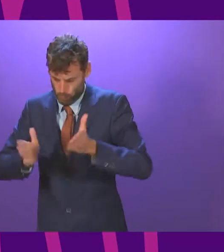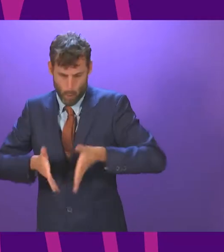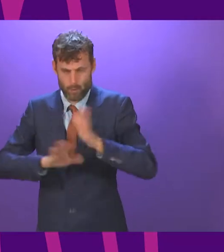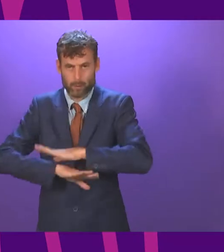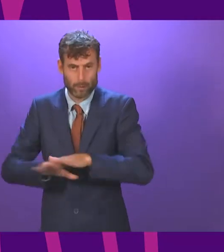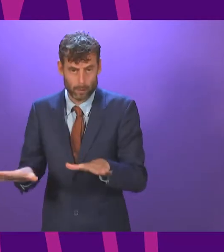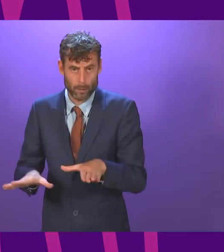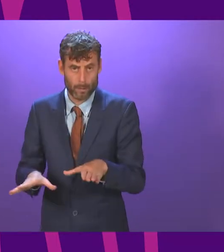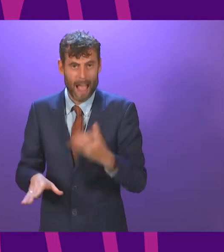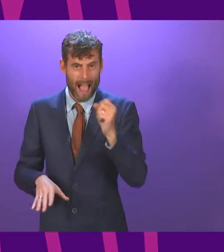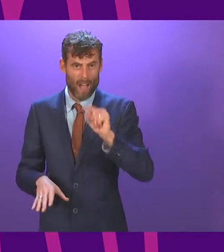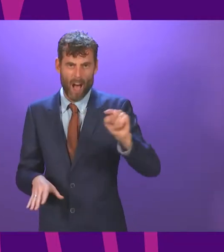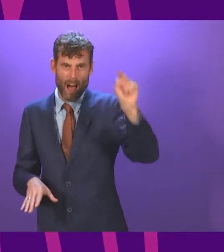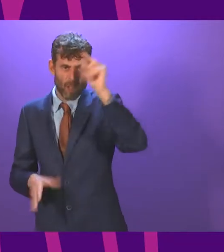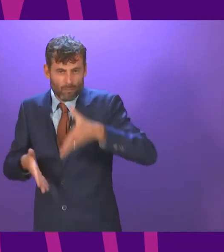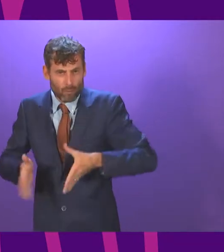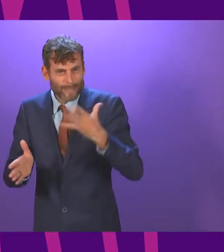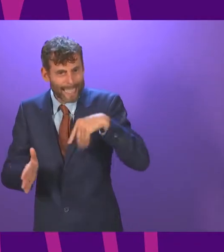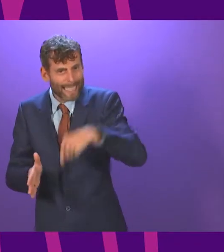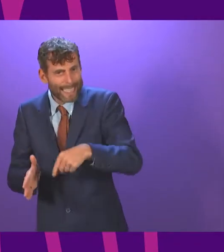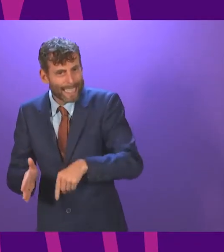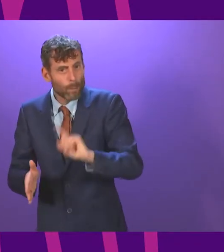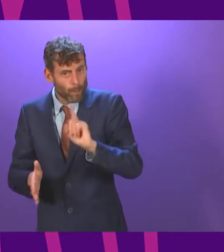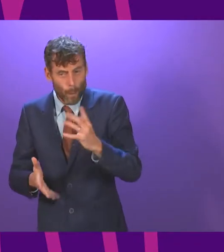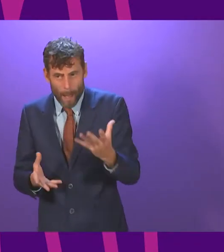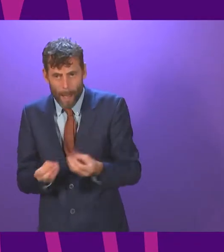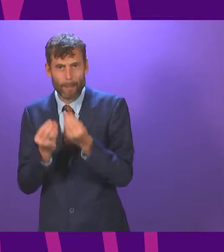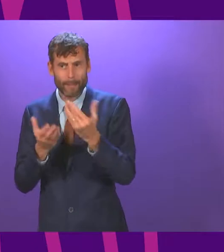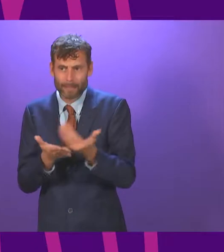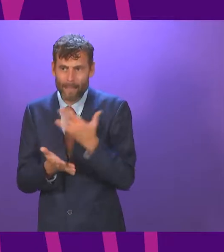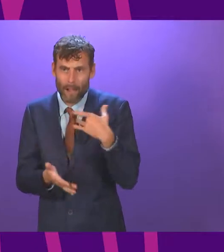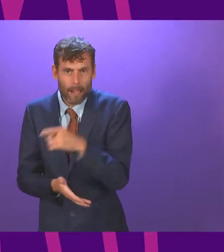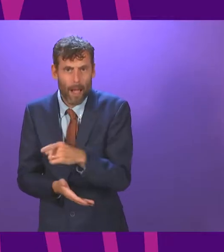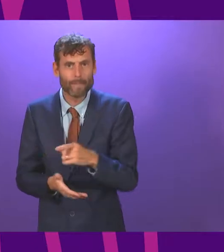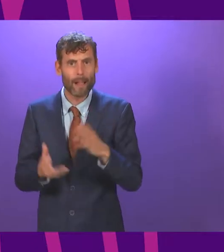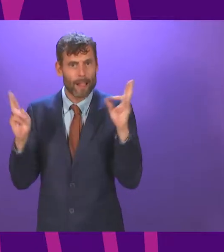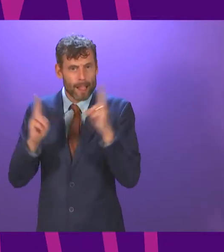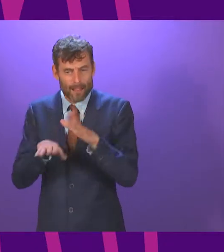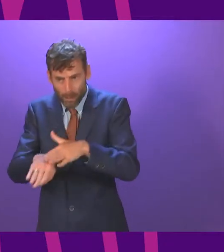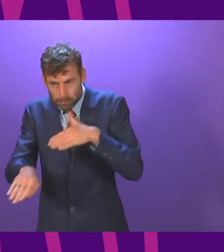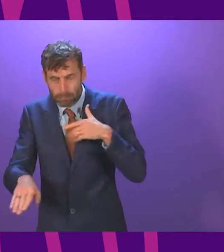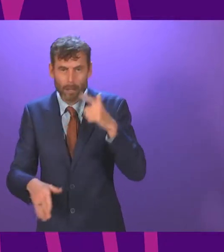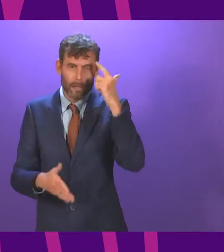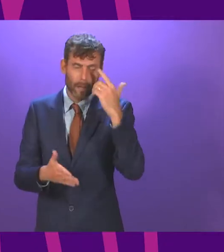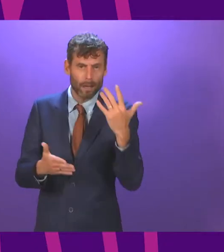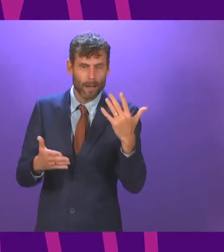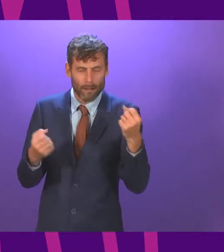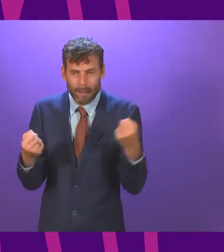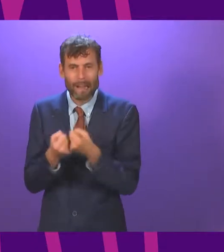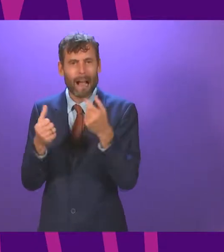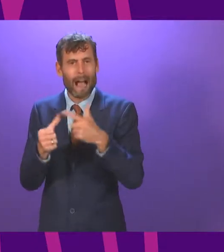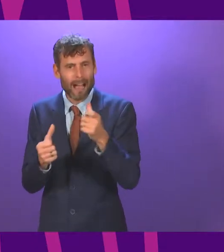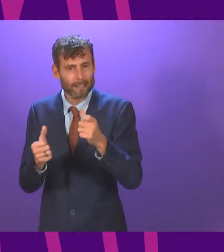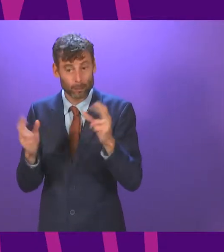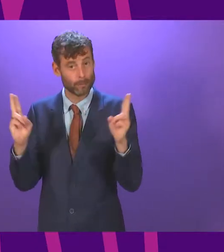projects absolutely necessary to help save lives, prevent accidents, reduce congestion and pollution, and assist economic growth,